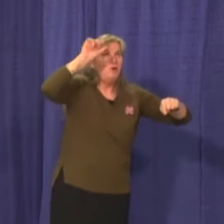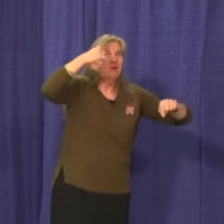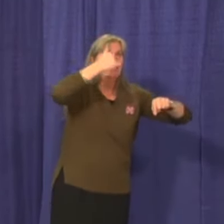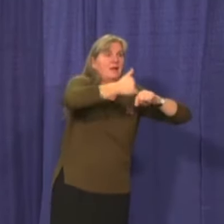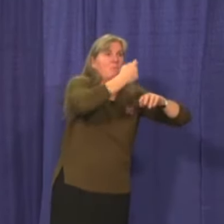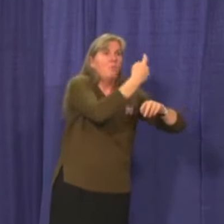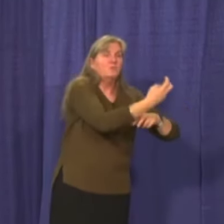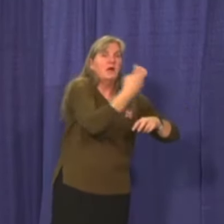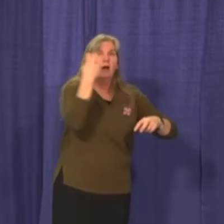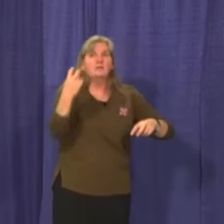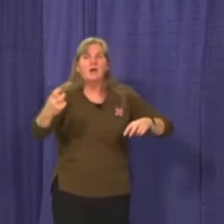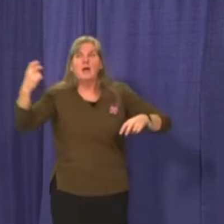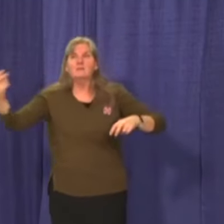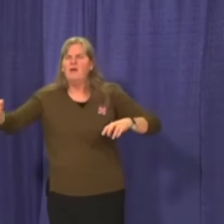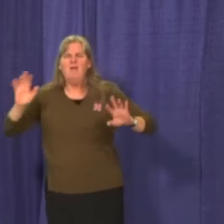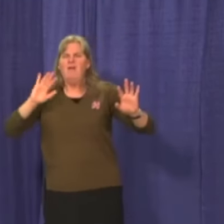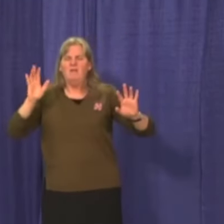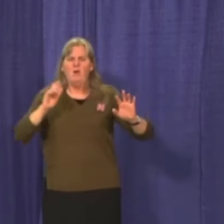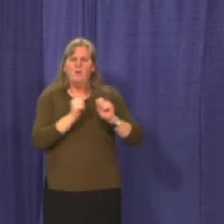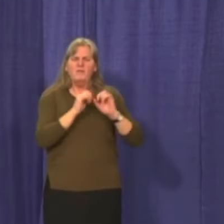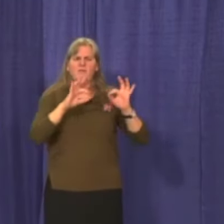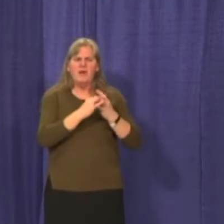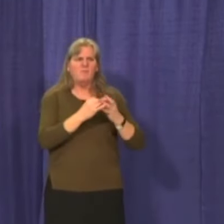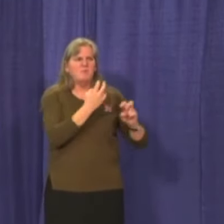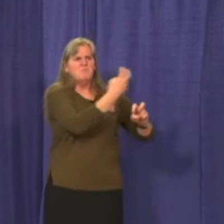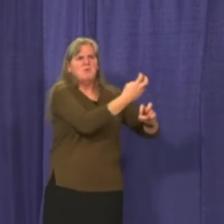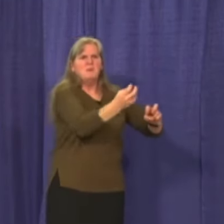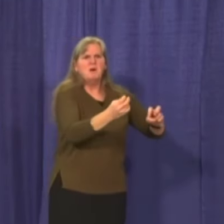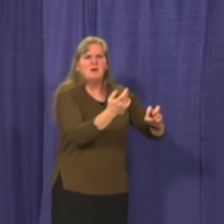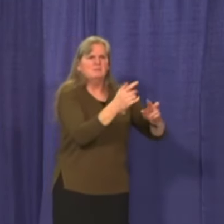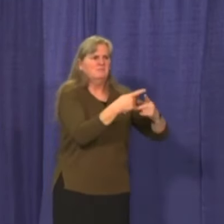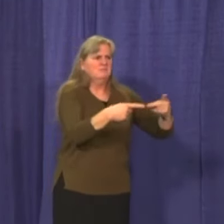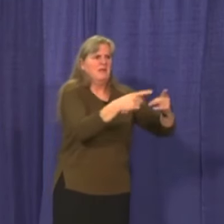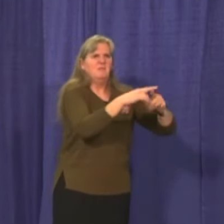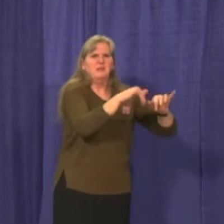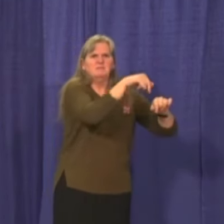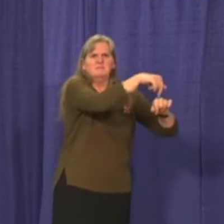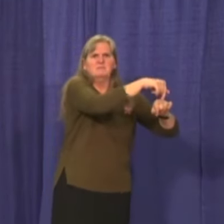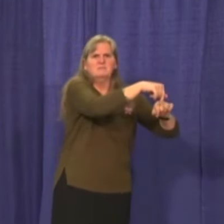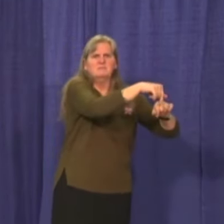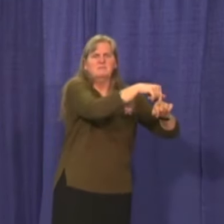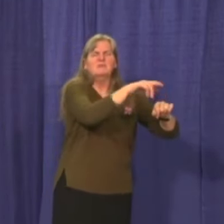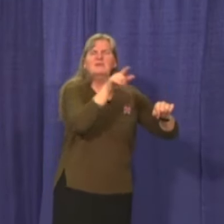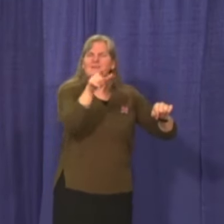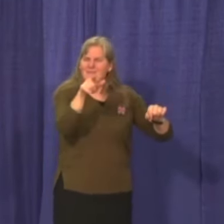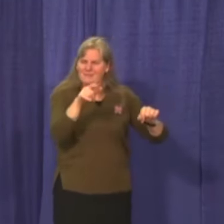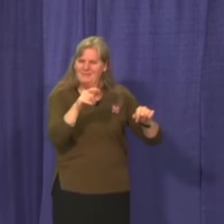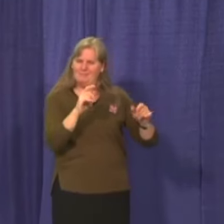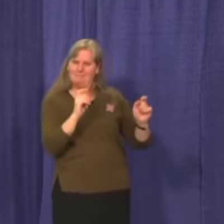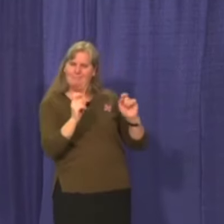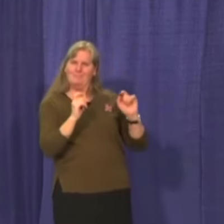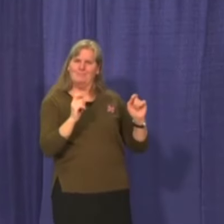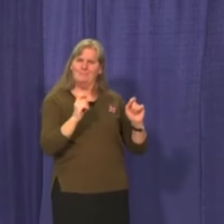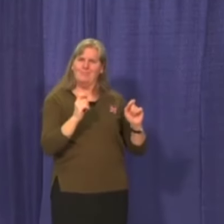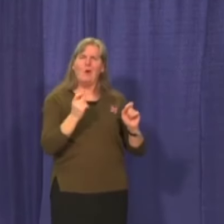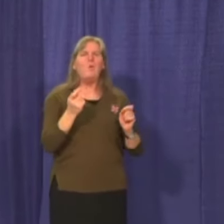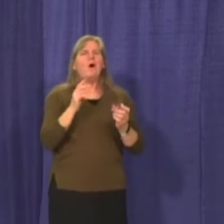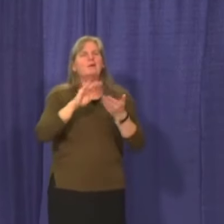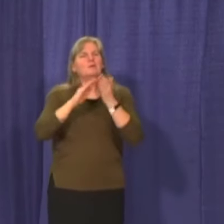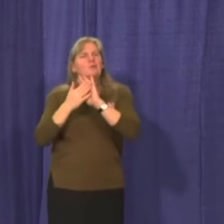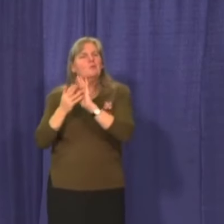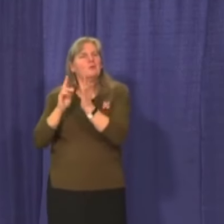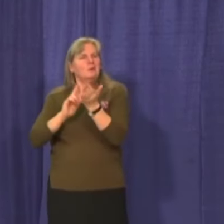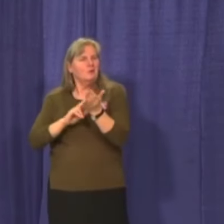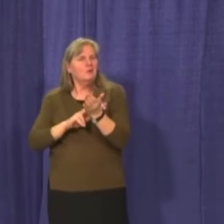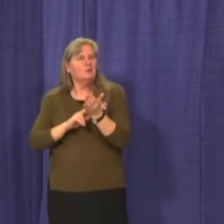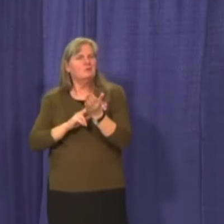throughput and, but it was smooth and they, uh, in Carcross, uh, one of the community nurses had been sort of, uh, assigned